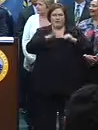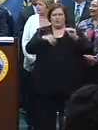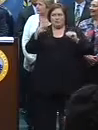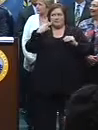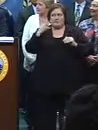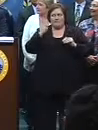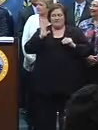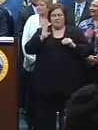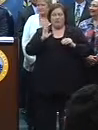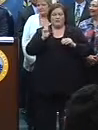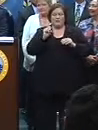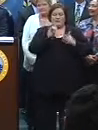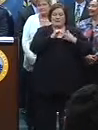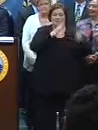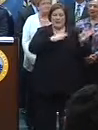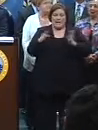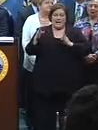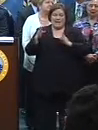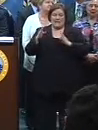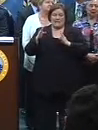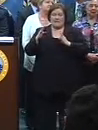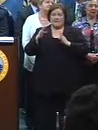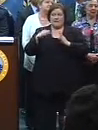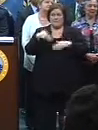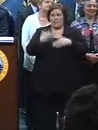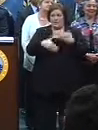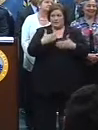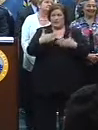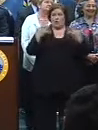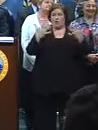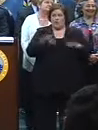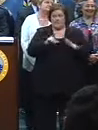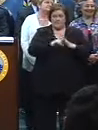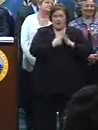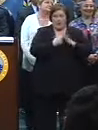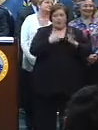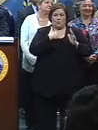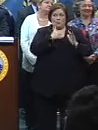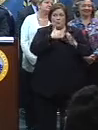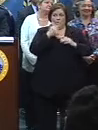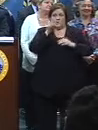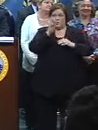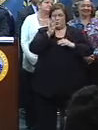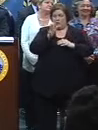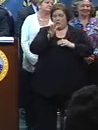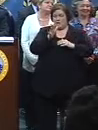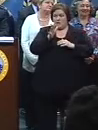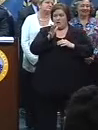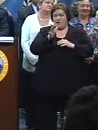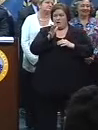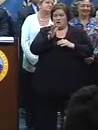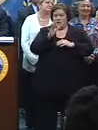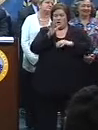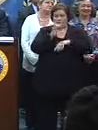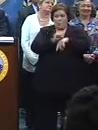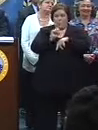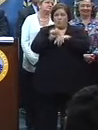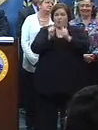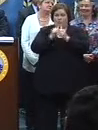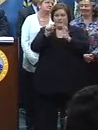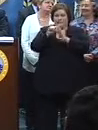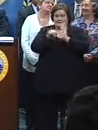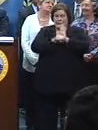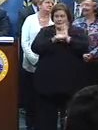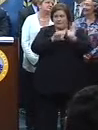seen before. And so that planning process has already begun. We will be engaged, of course, in terms of total numbers with the state